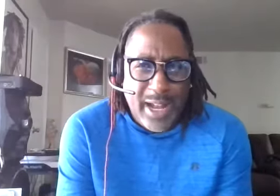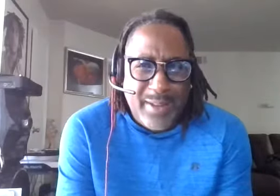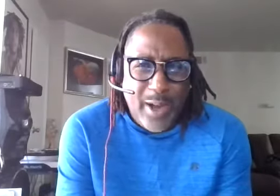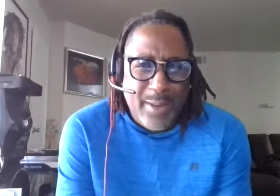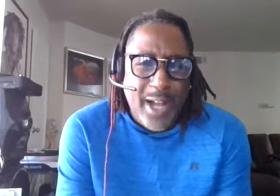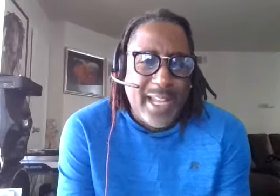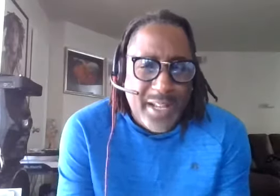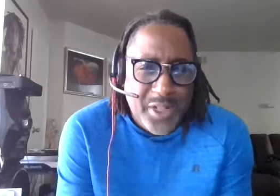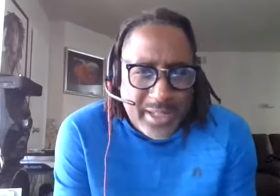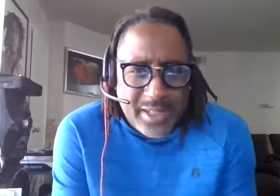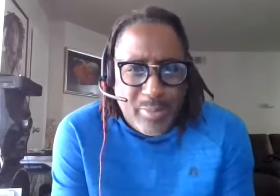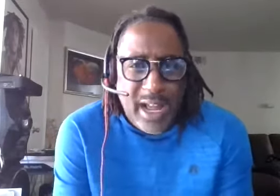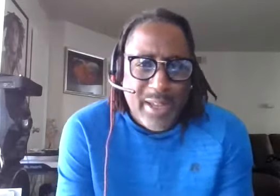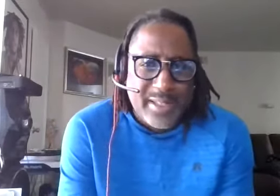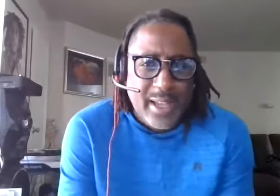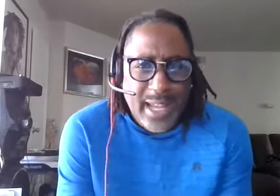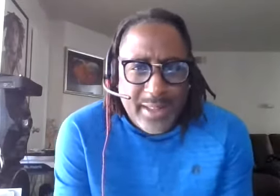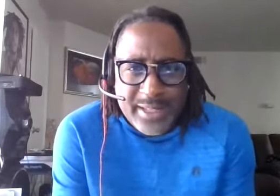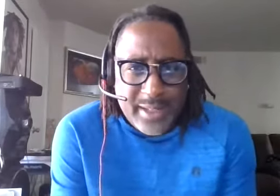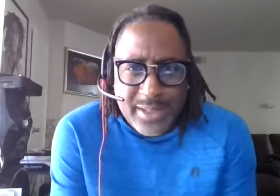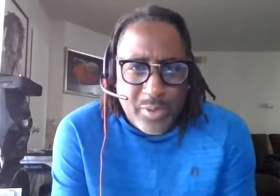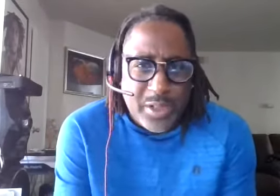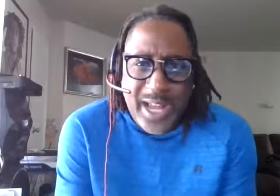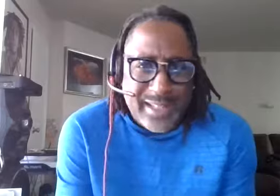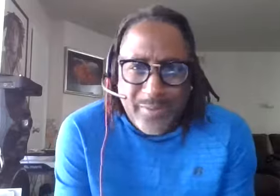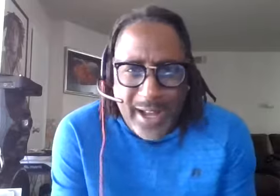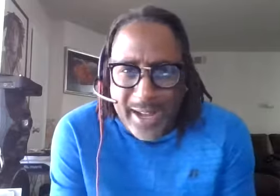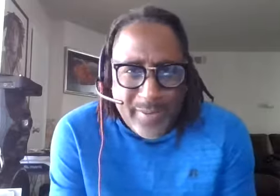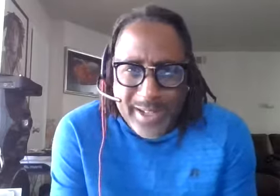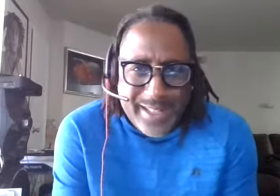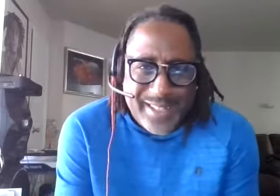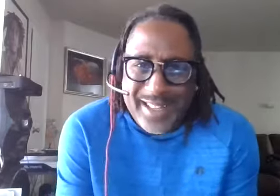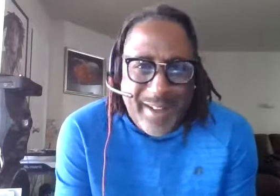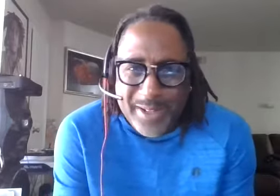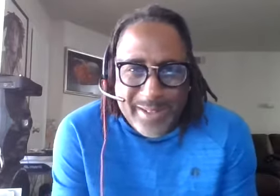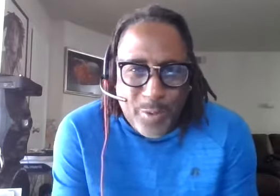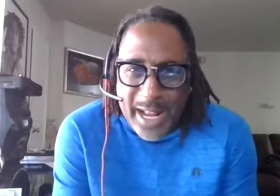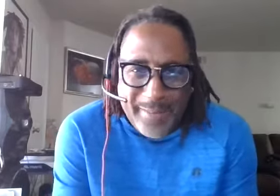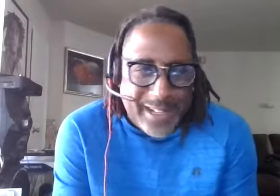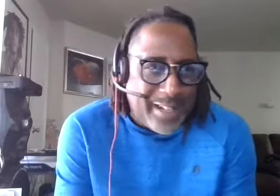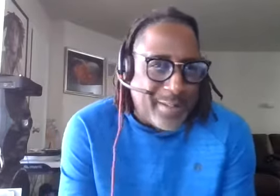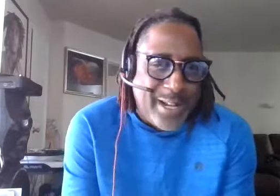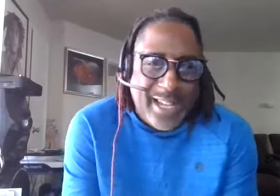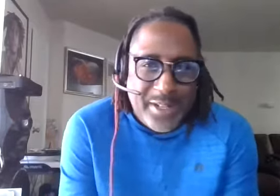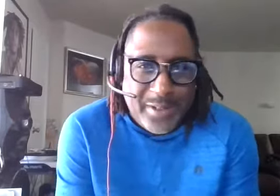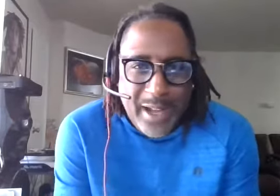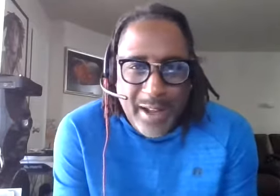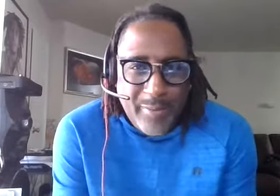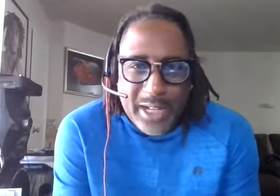right why why can't you listen to primus and listen to the jackson five after this one after another why can't you you